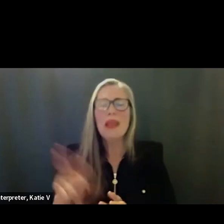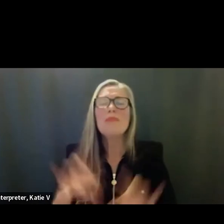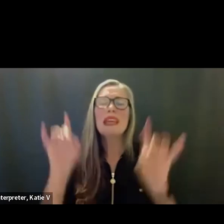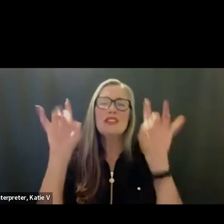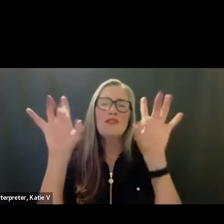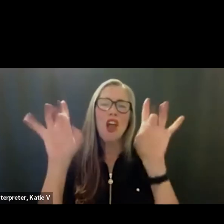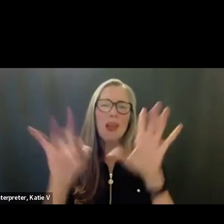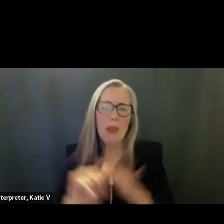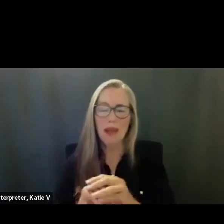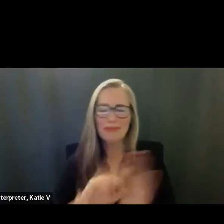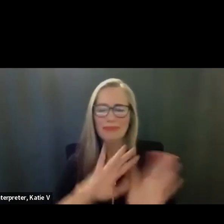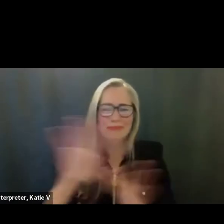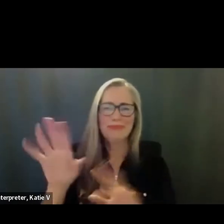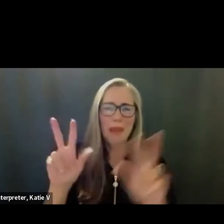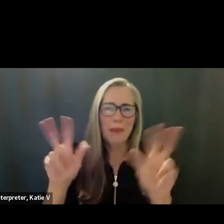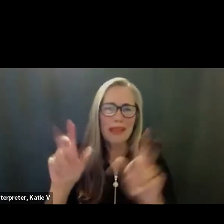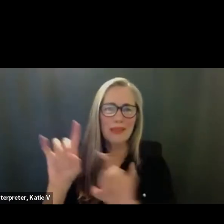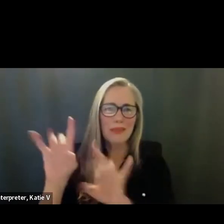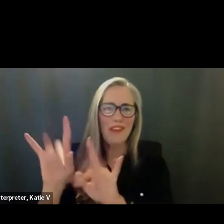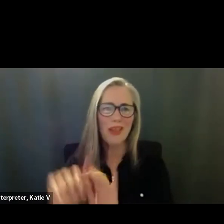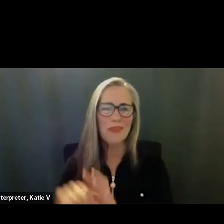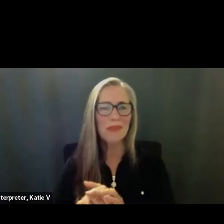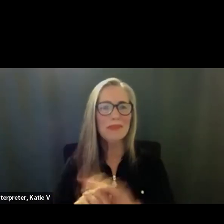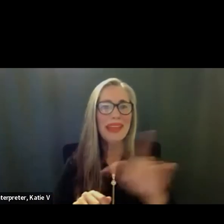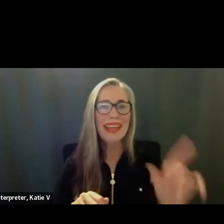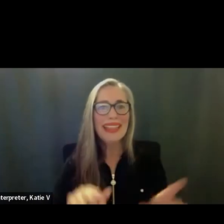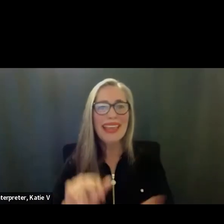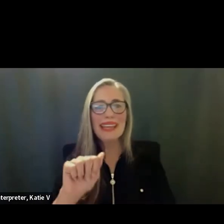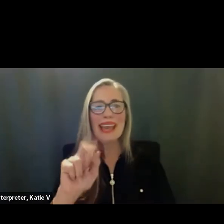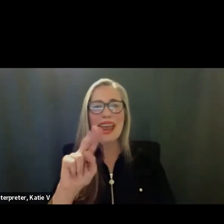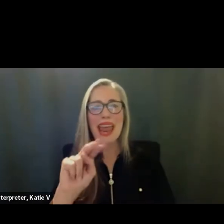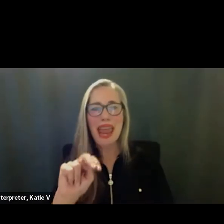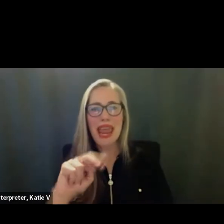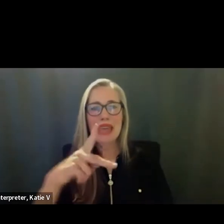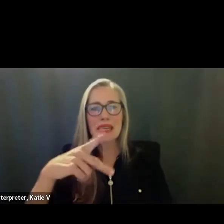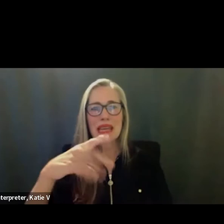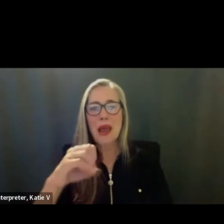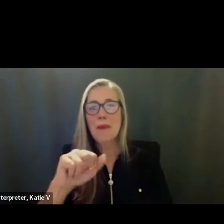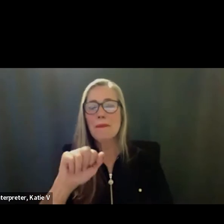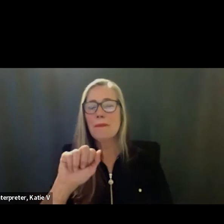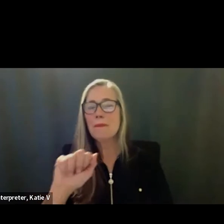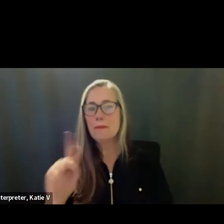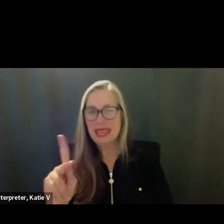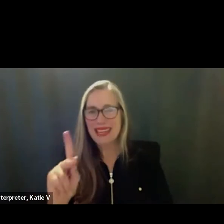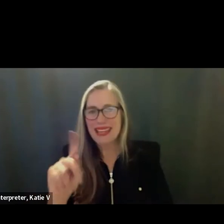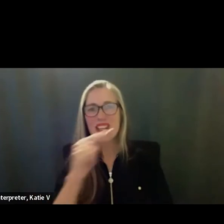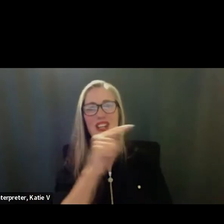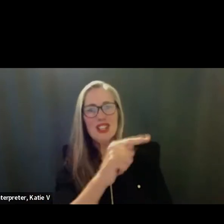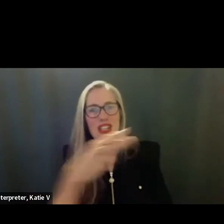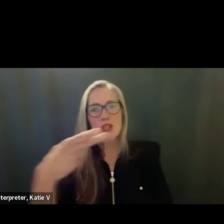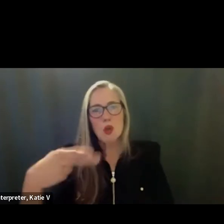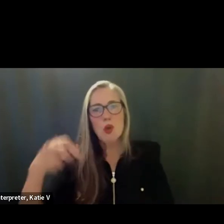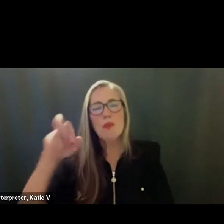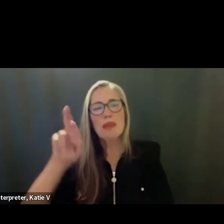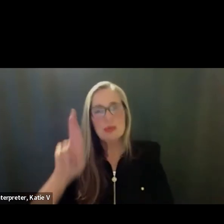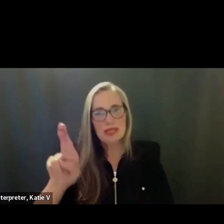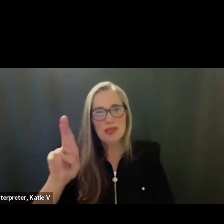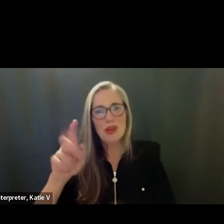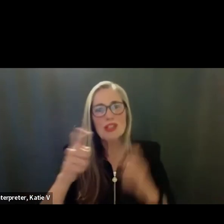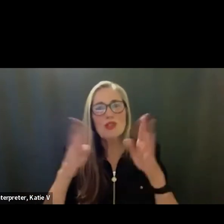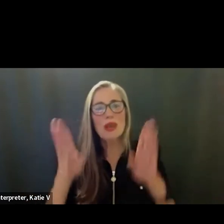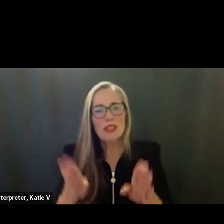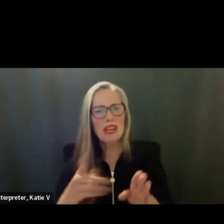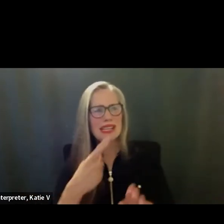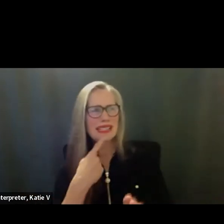next person, Ms. Ann Peek, who is our Human Resources Director. The nominee nominee